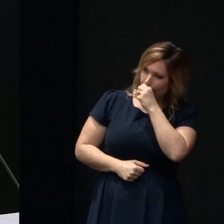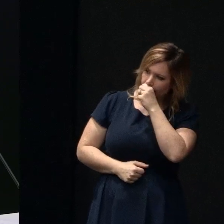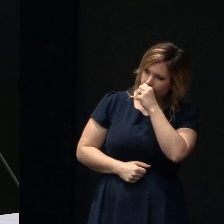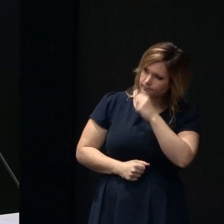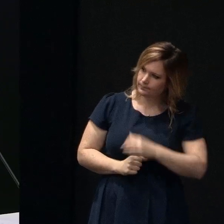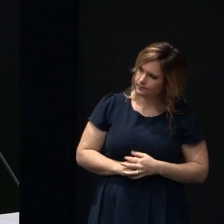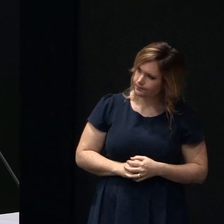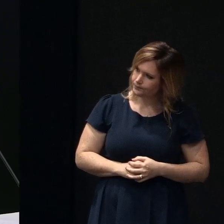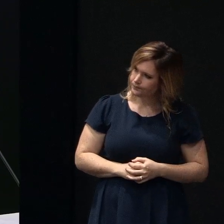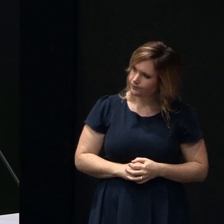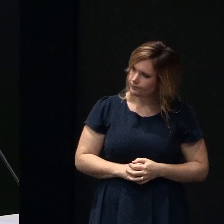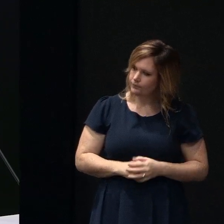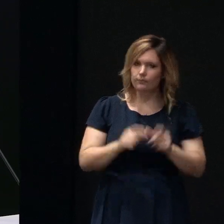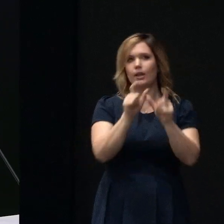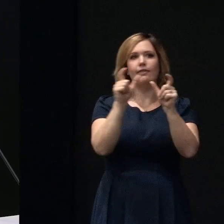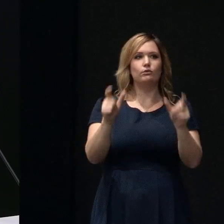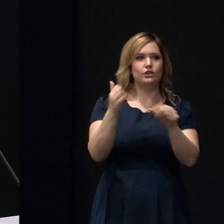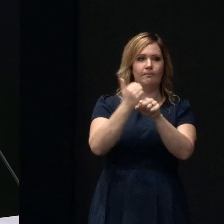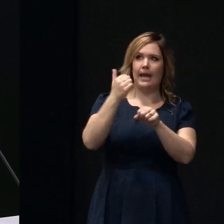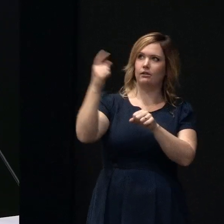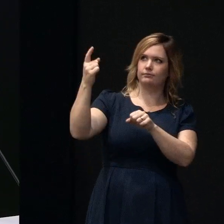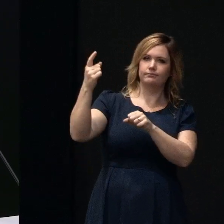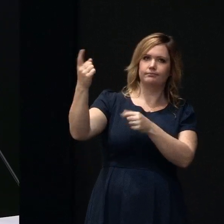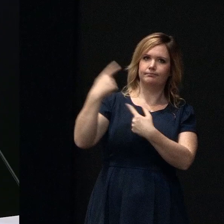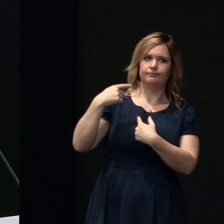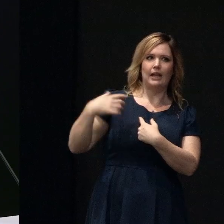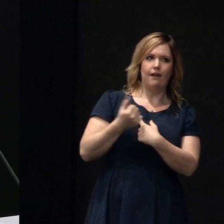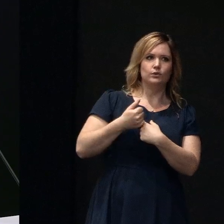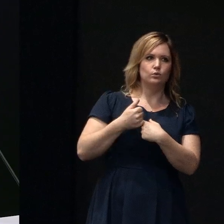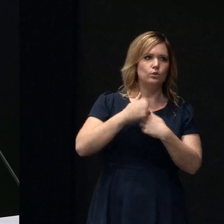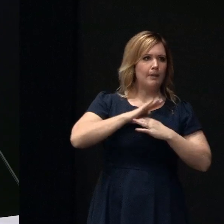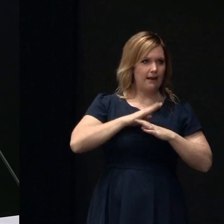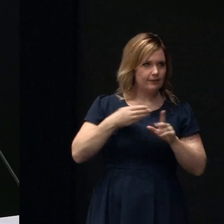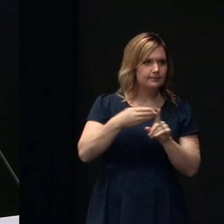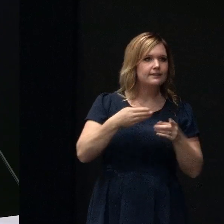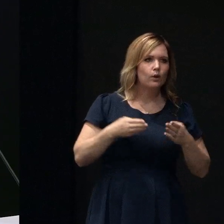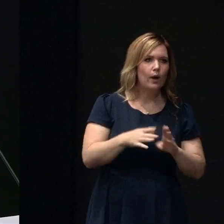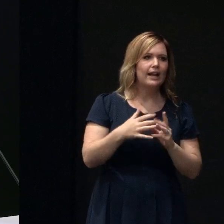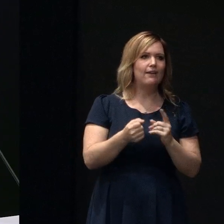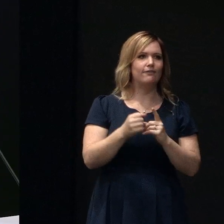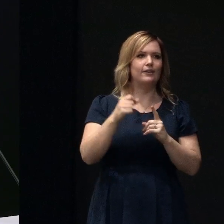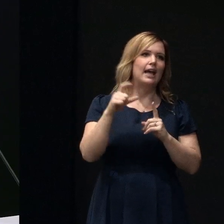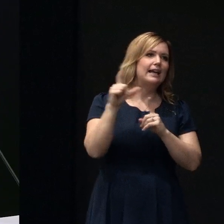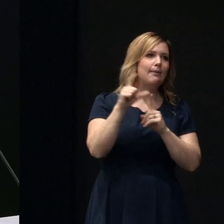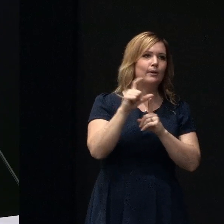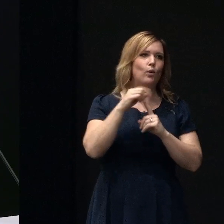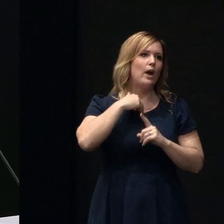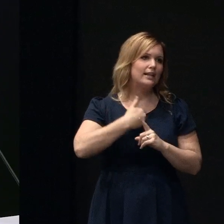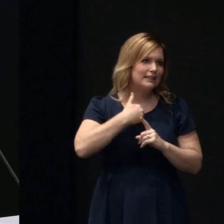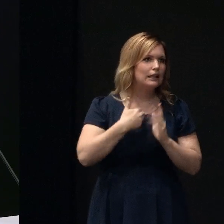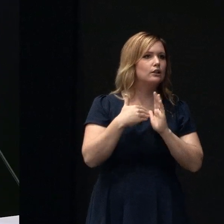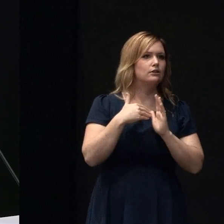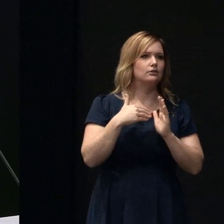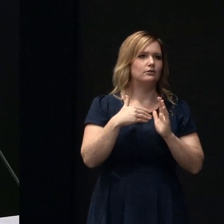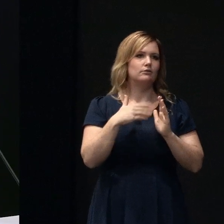Bank Act actually requires us to behave and act in a certain way and have things like capital adequacy requirements we are